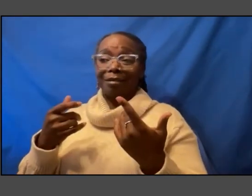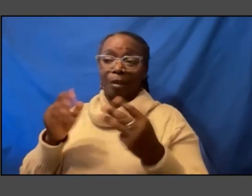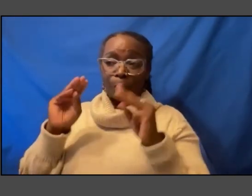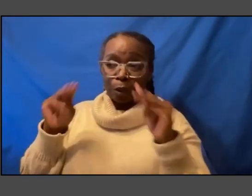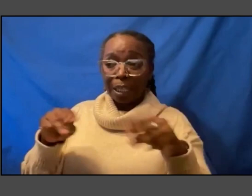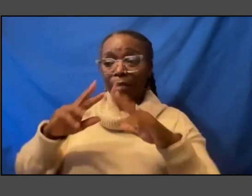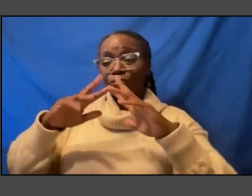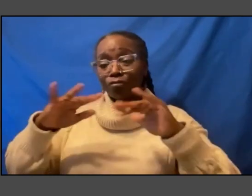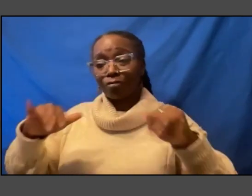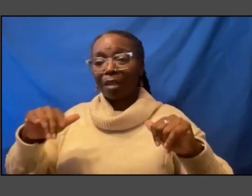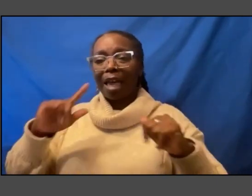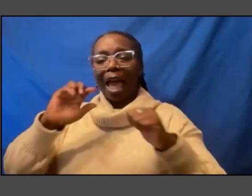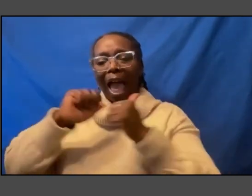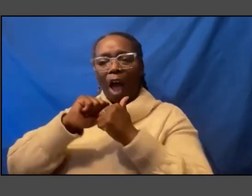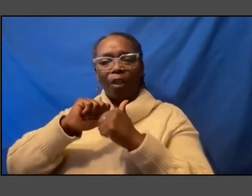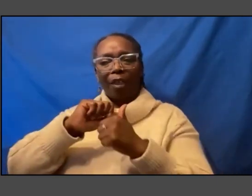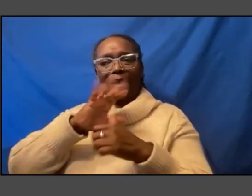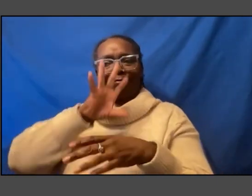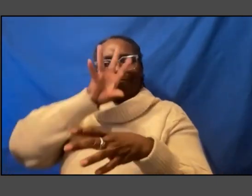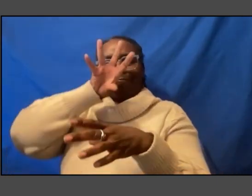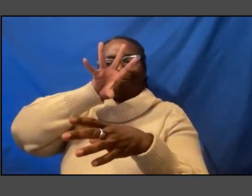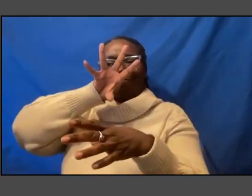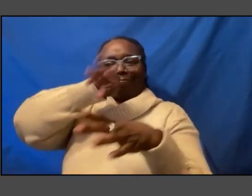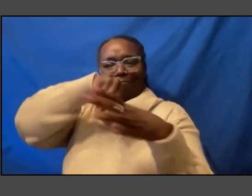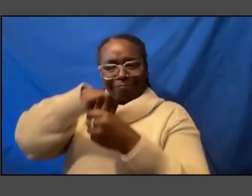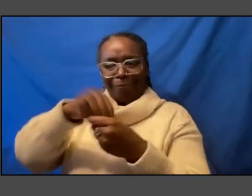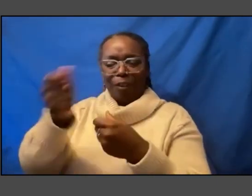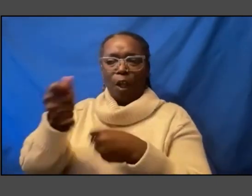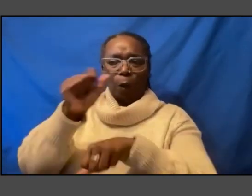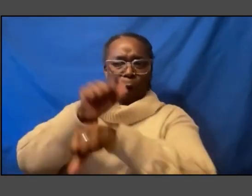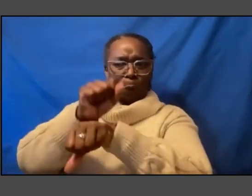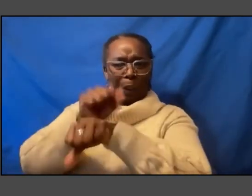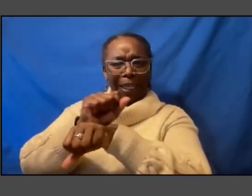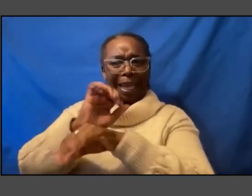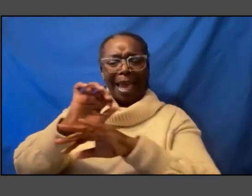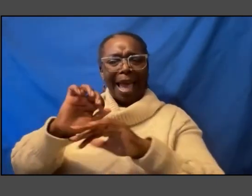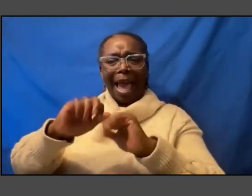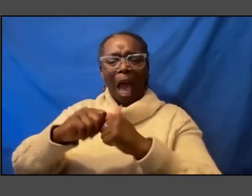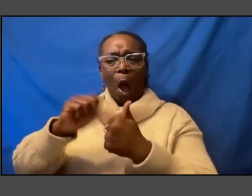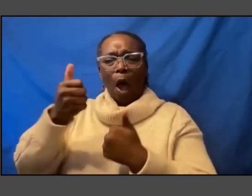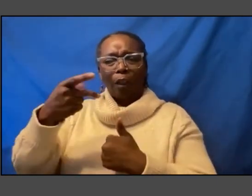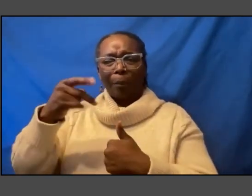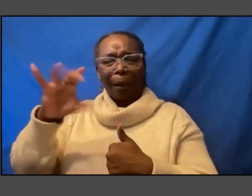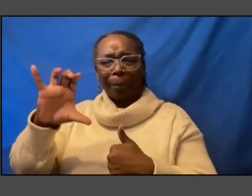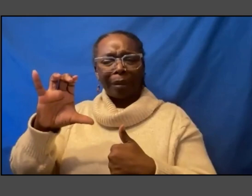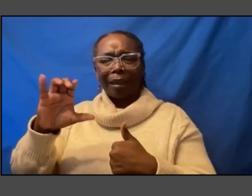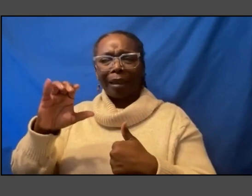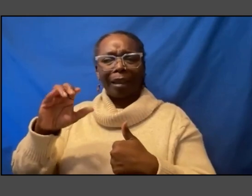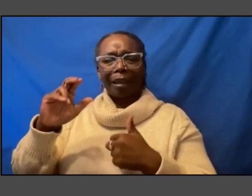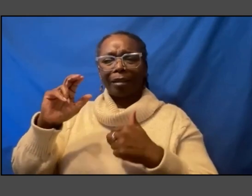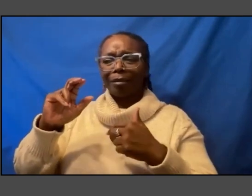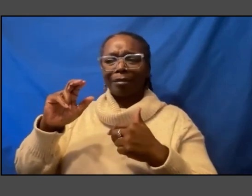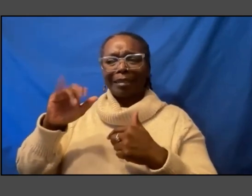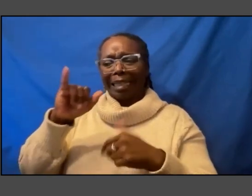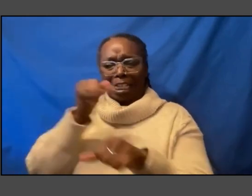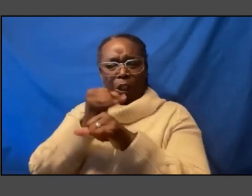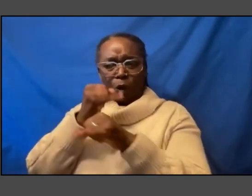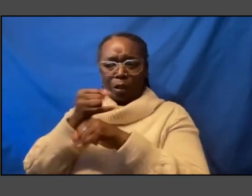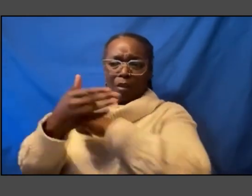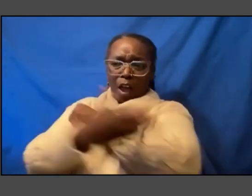how do you think about um other public institutions either in the country or that you've seen around the world